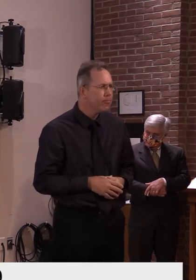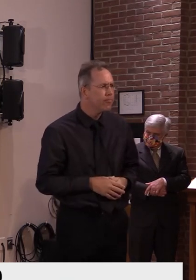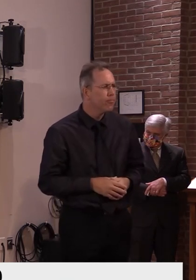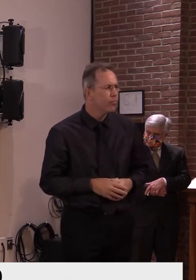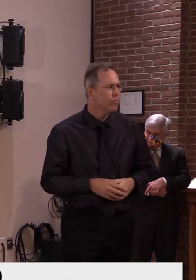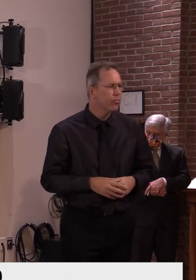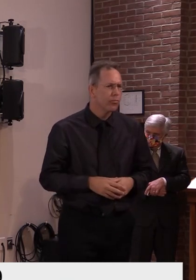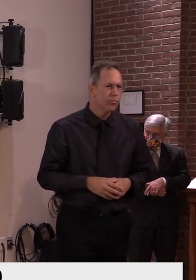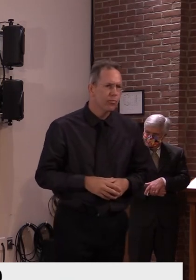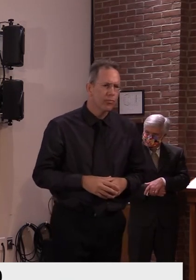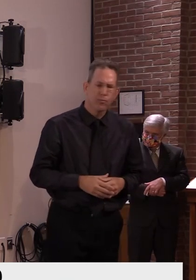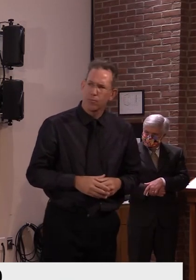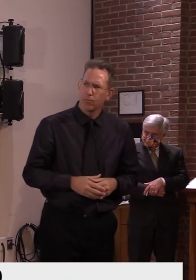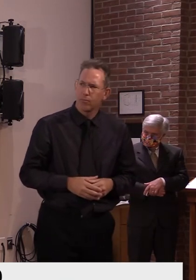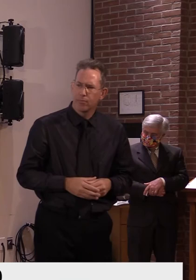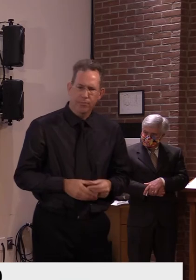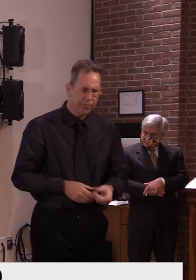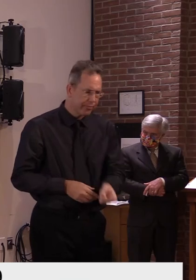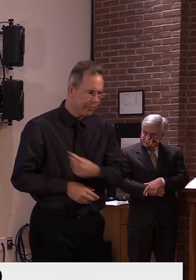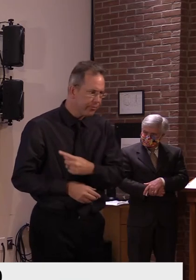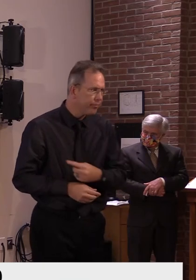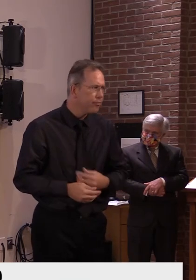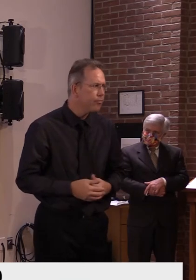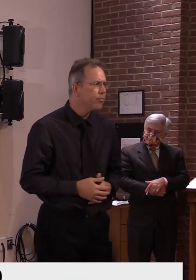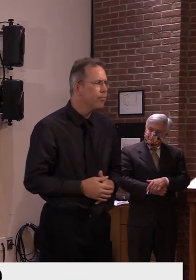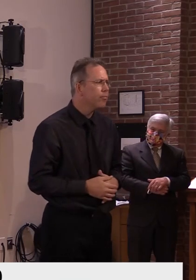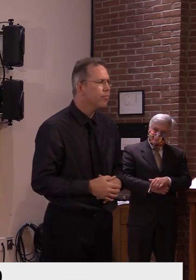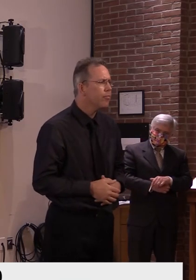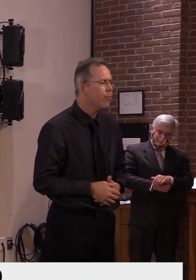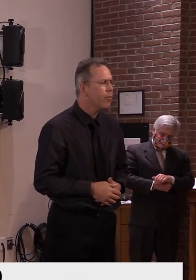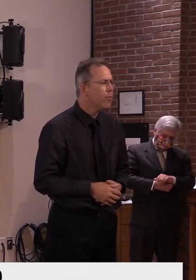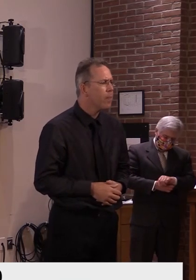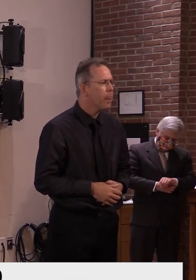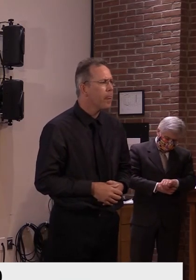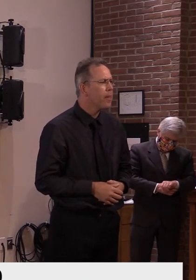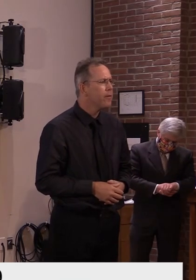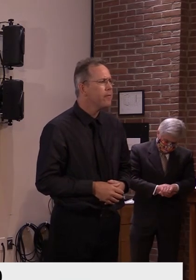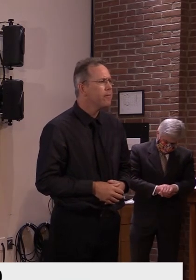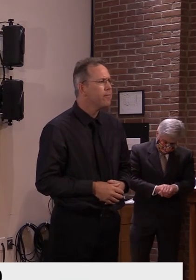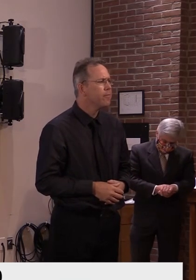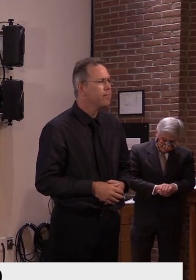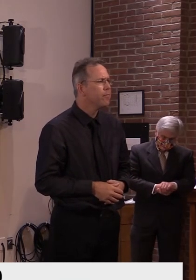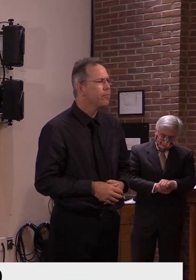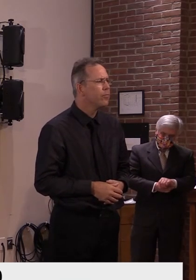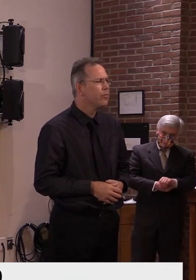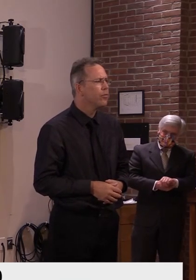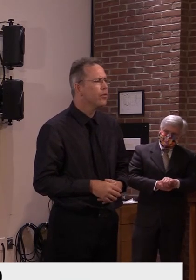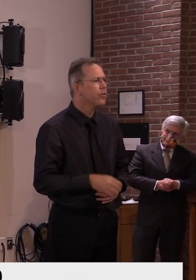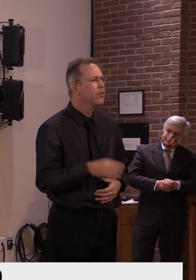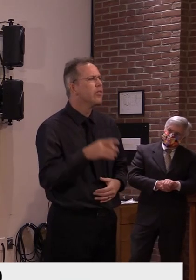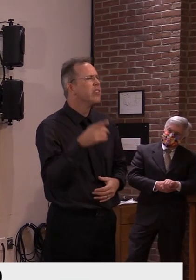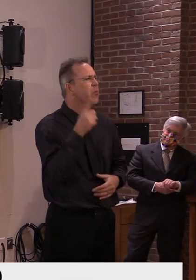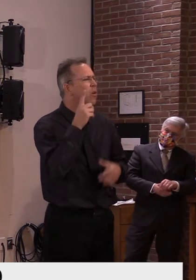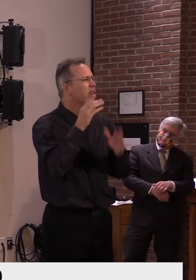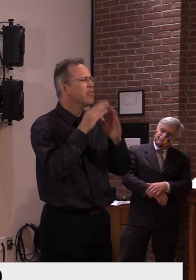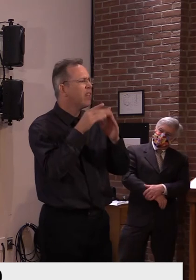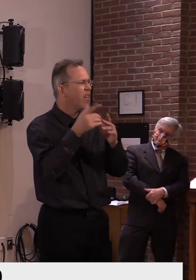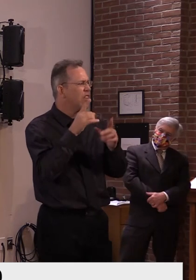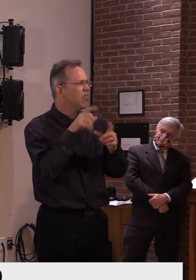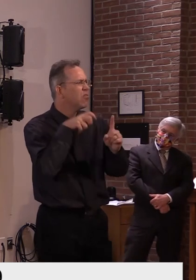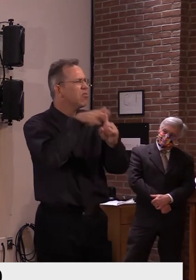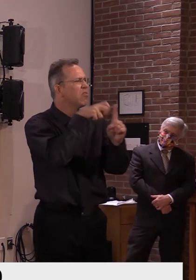not to question guests about their travel history or quarantine, uh, compliance, just to simply ask them to sign their particular compliance